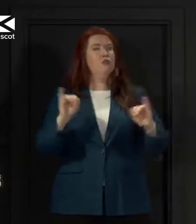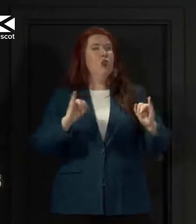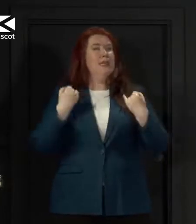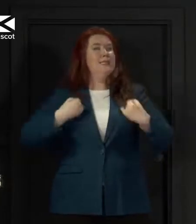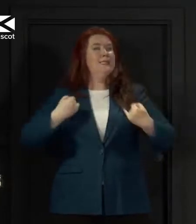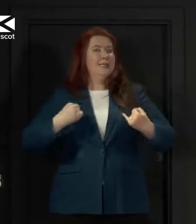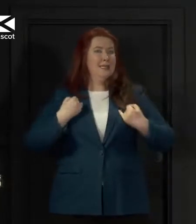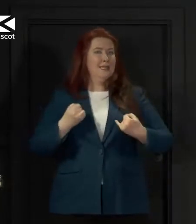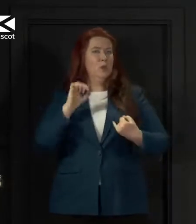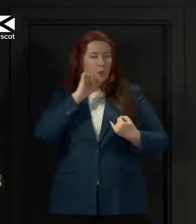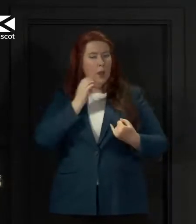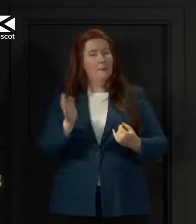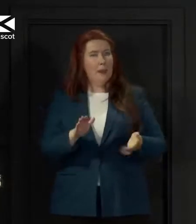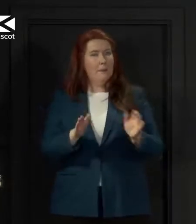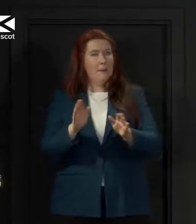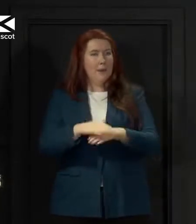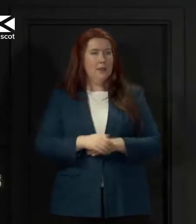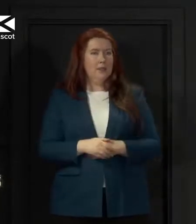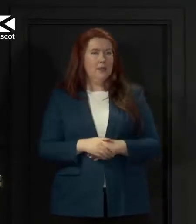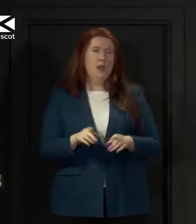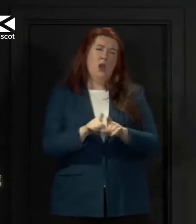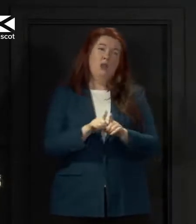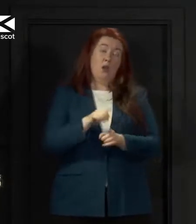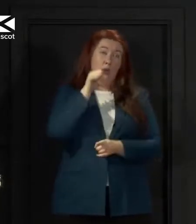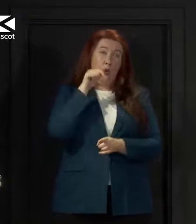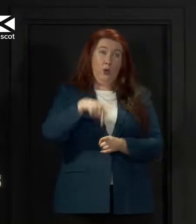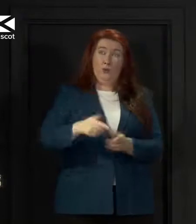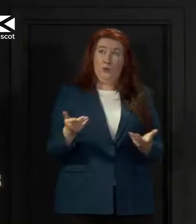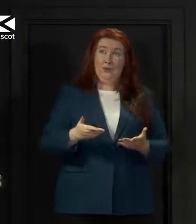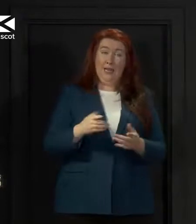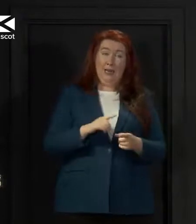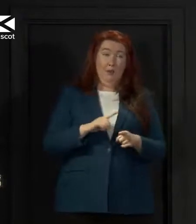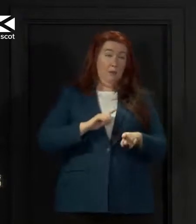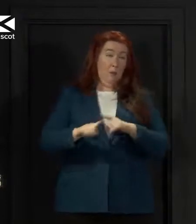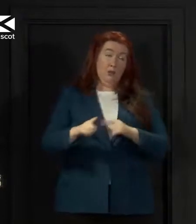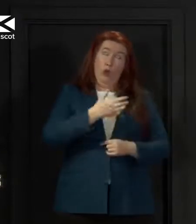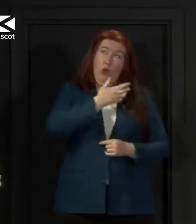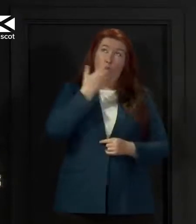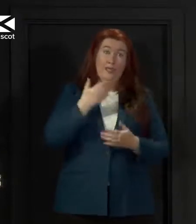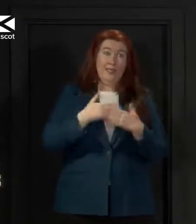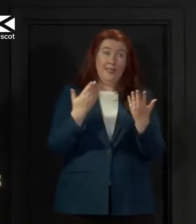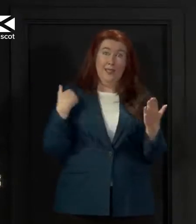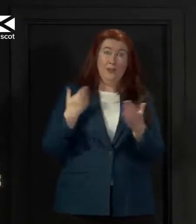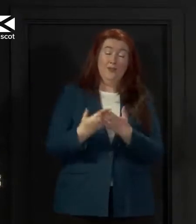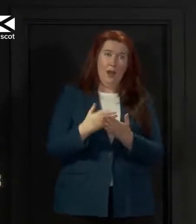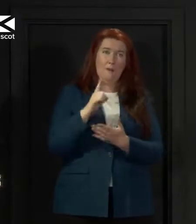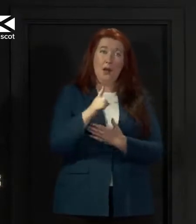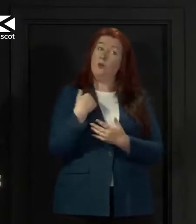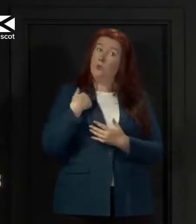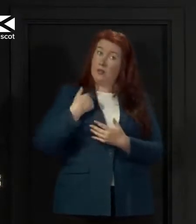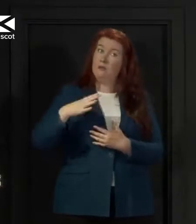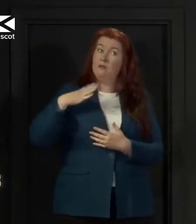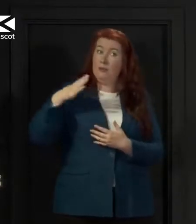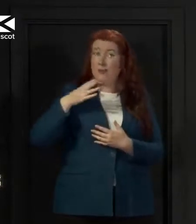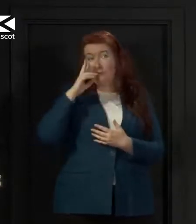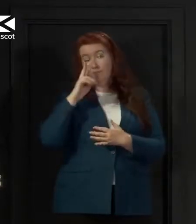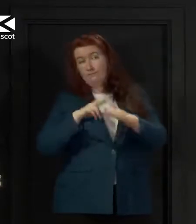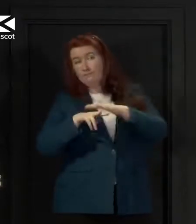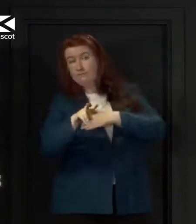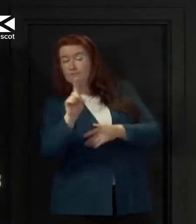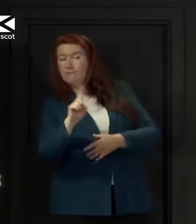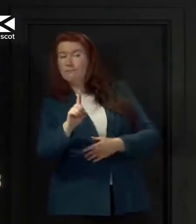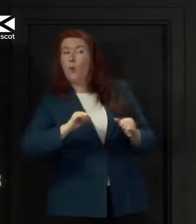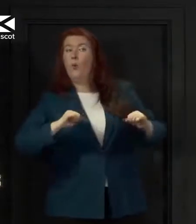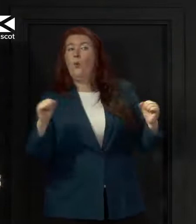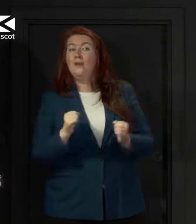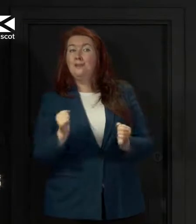although it may seem a strange thing to say on one of the hottest days of the year, we're already looking ahead to the winter months, the